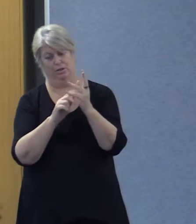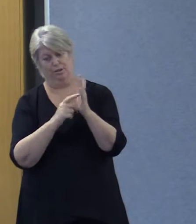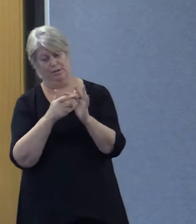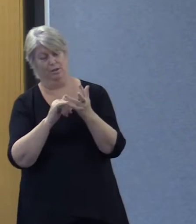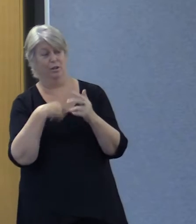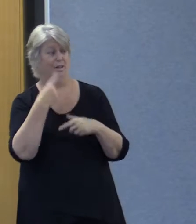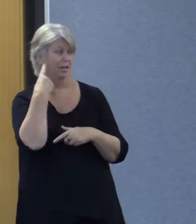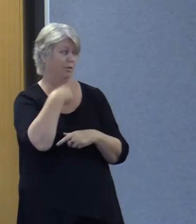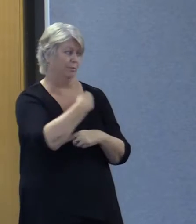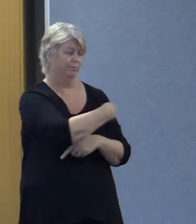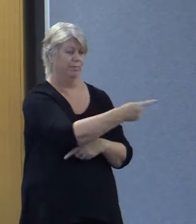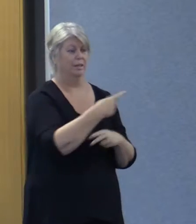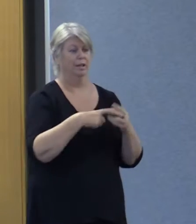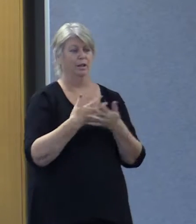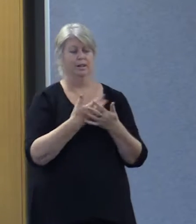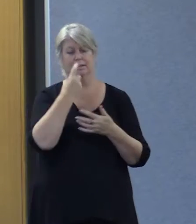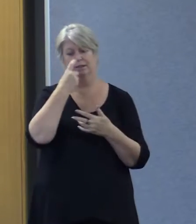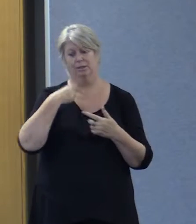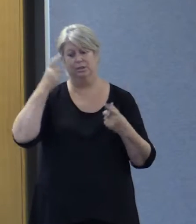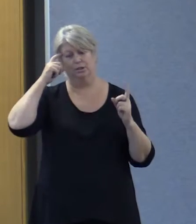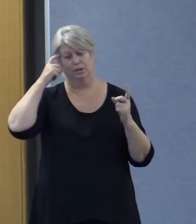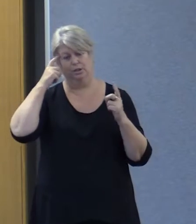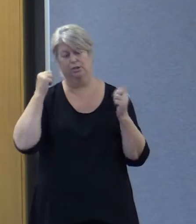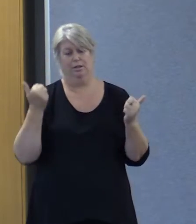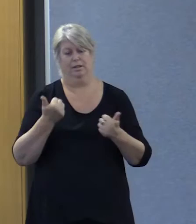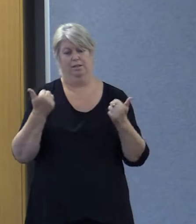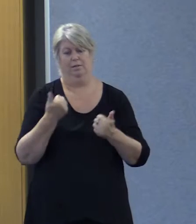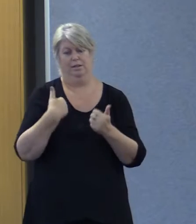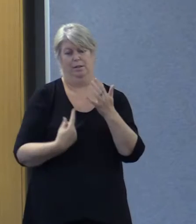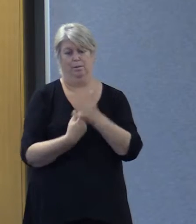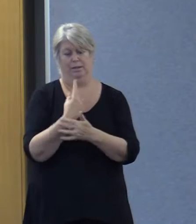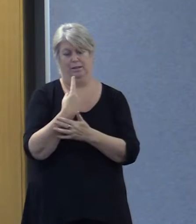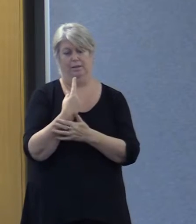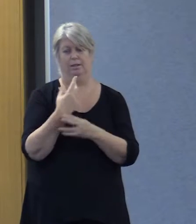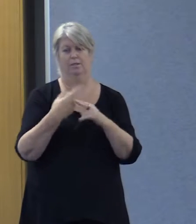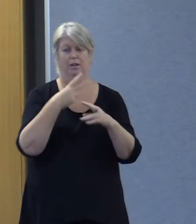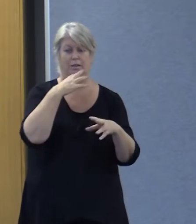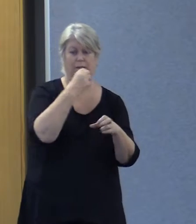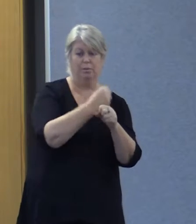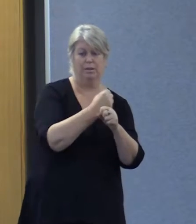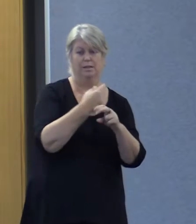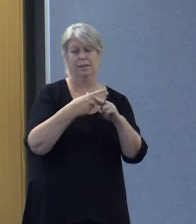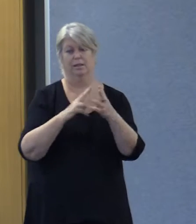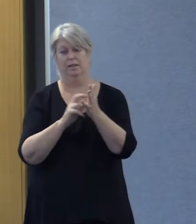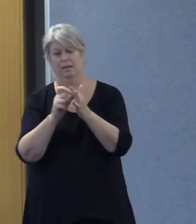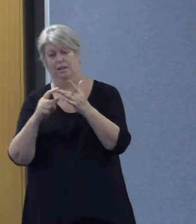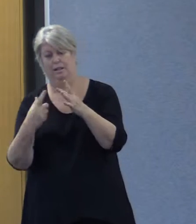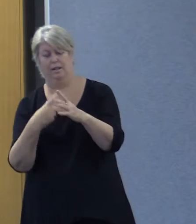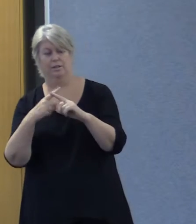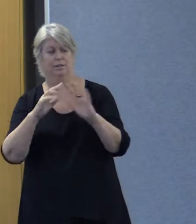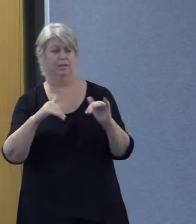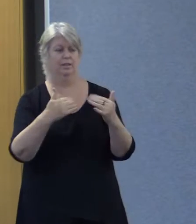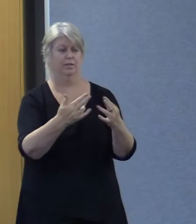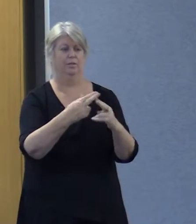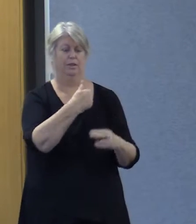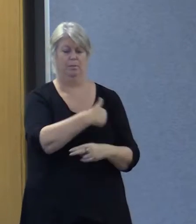earlier speakers, there are serious concerns that not enough is being done by governments and the NDIA to give effect to this